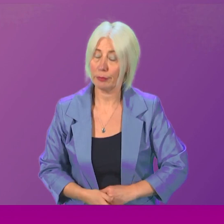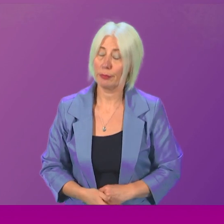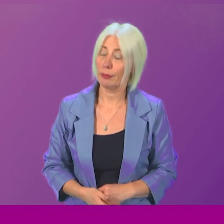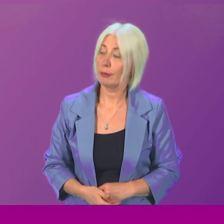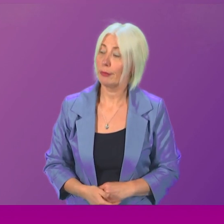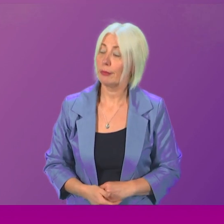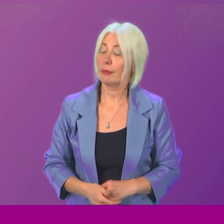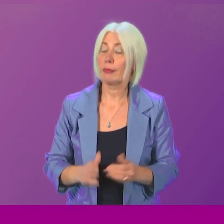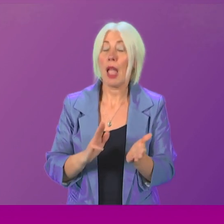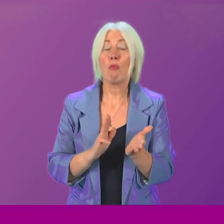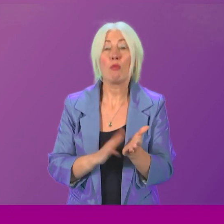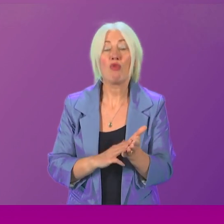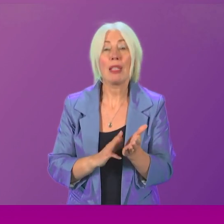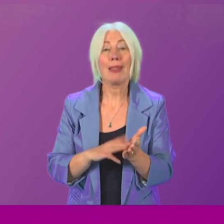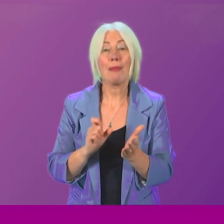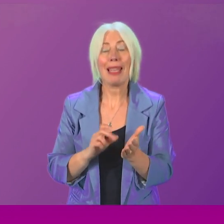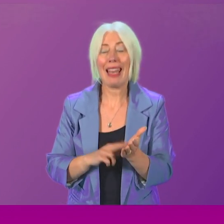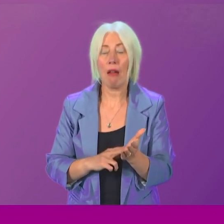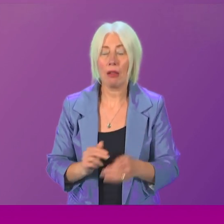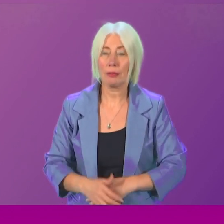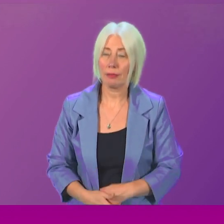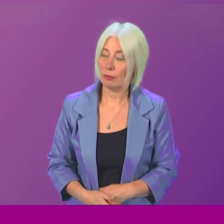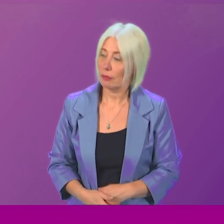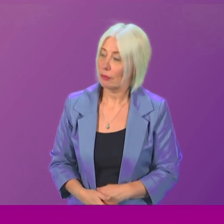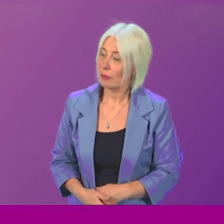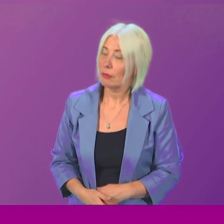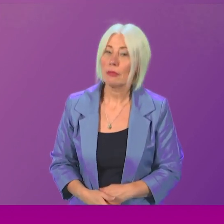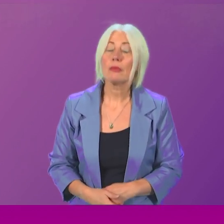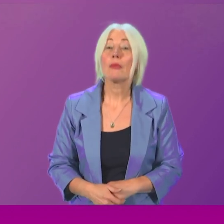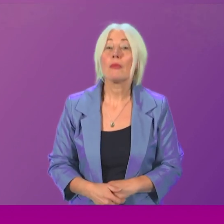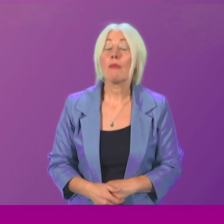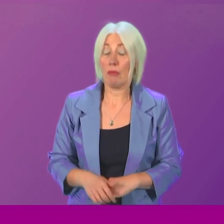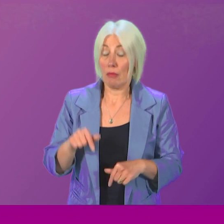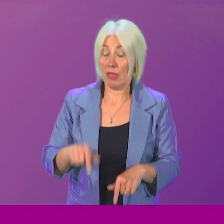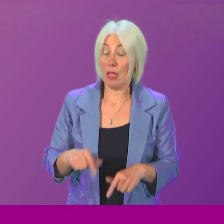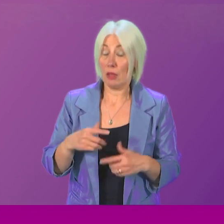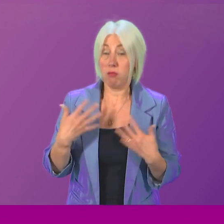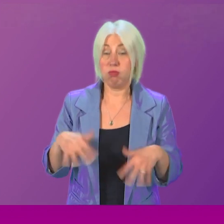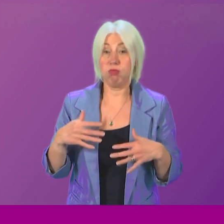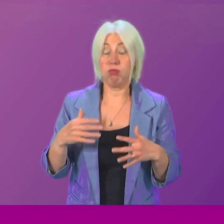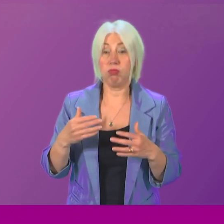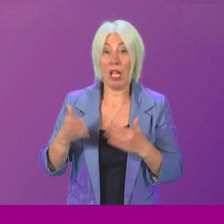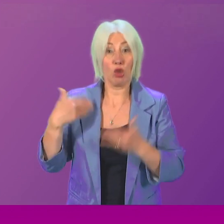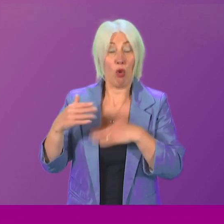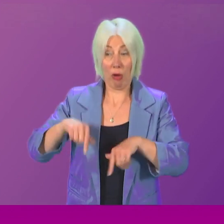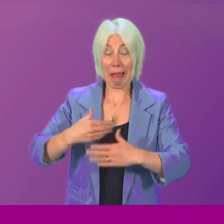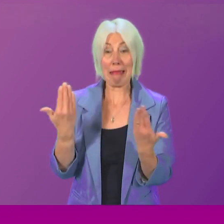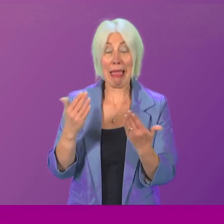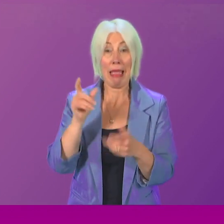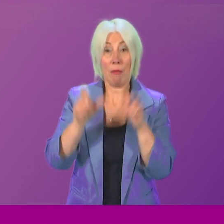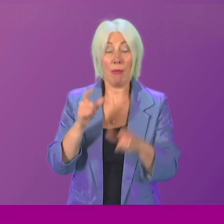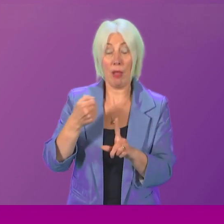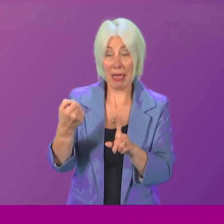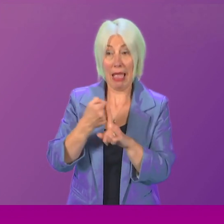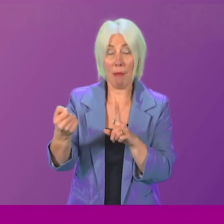Marie McNair to be followed by Jeremy Balfour. This is a historic day for those impacted by the inhumane